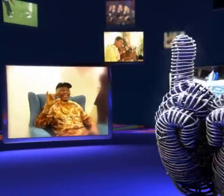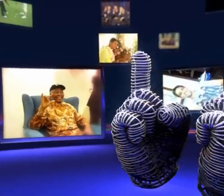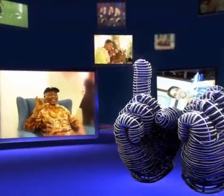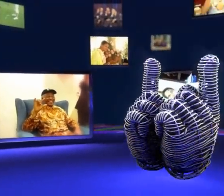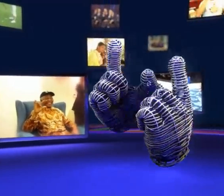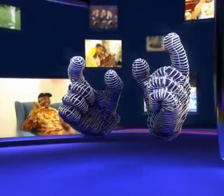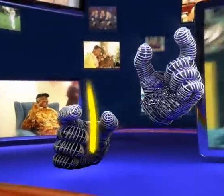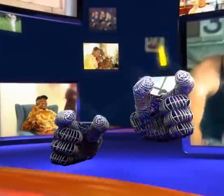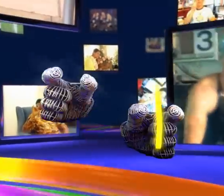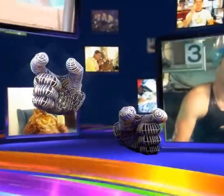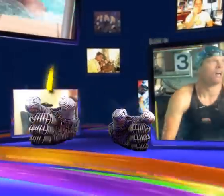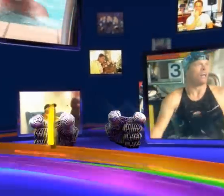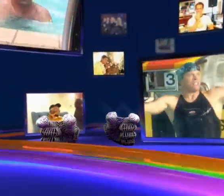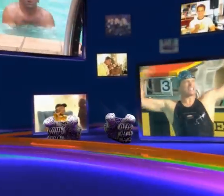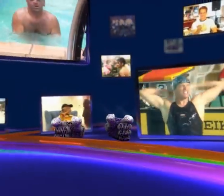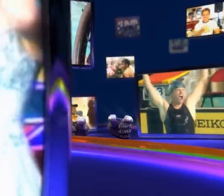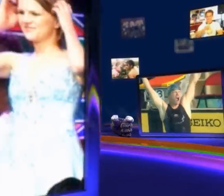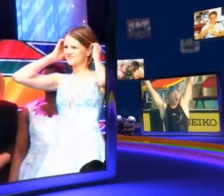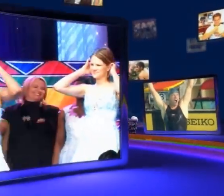We're about meeting E.T. Boy.